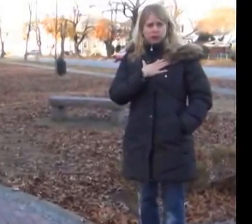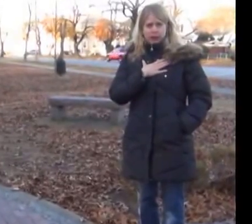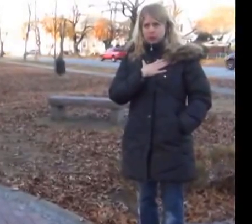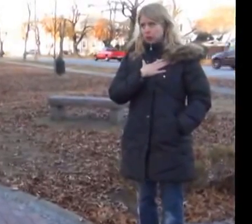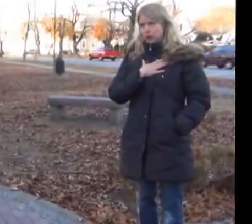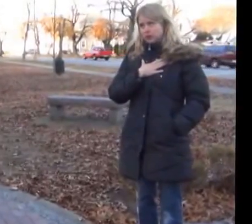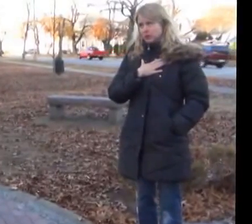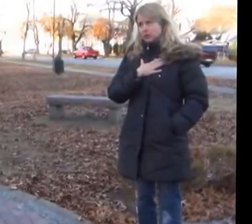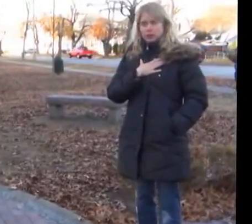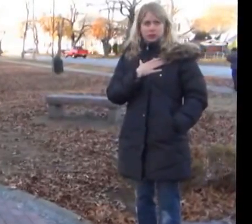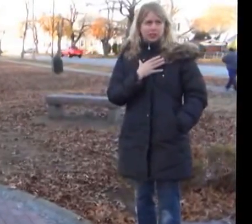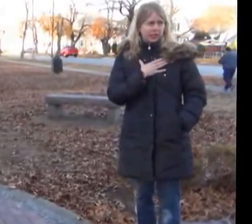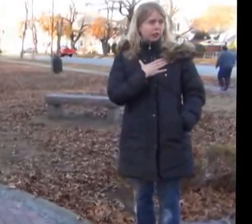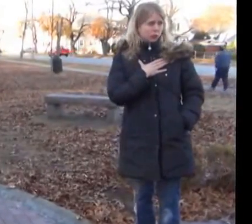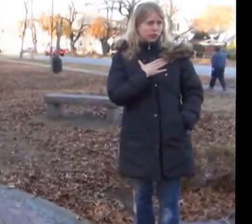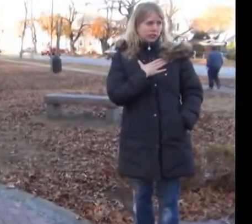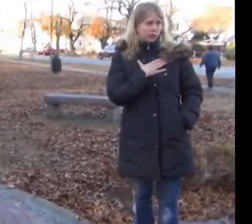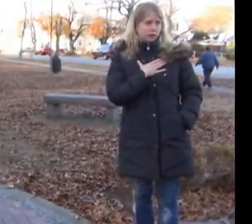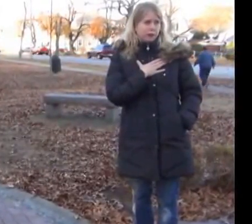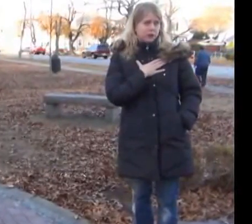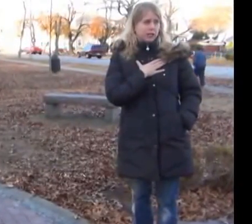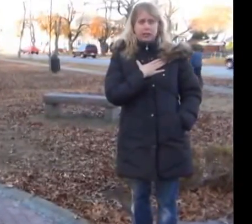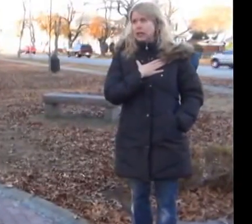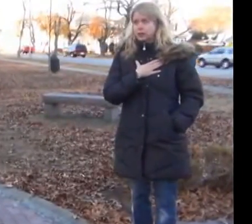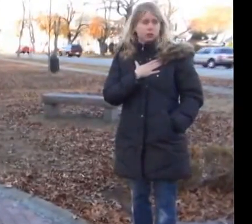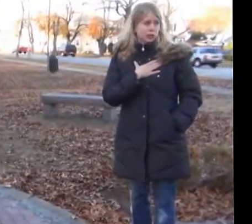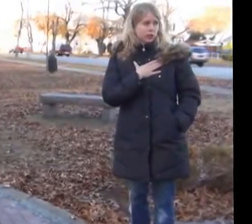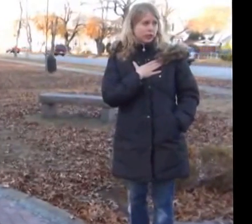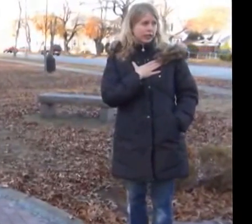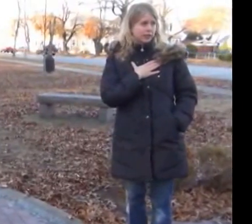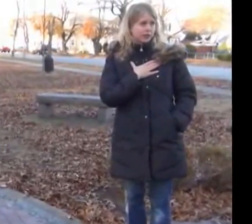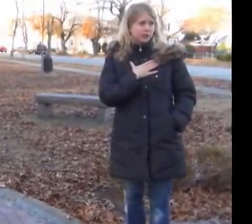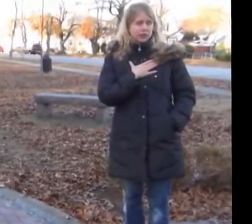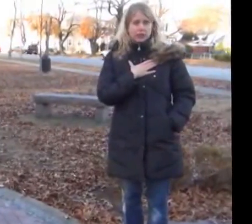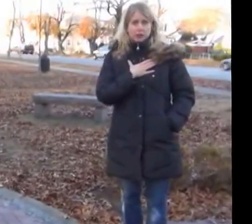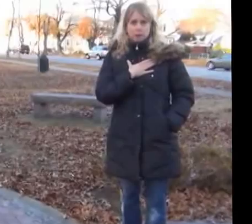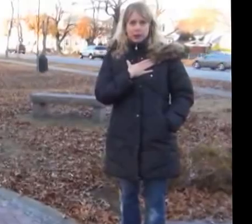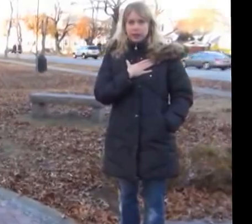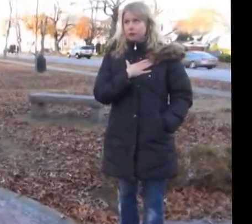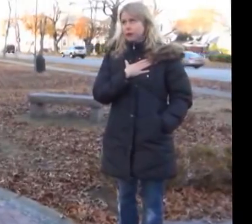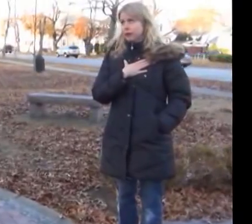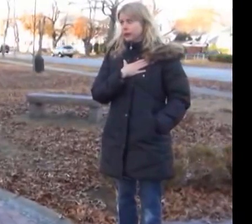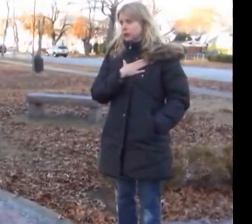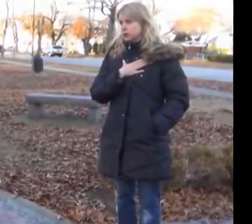be failing me, but he was in like 13 or 15 concentration camps in five years.